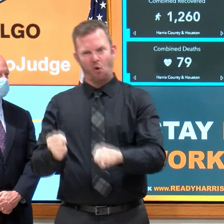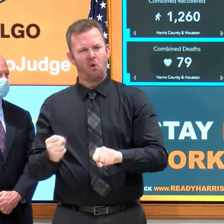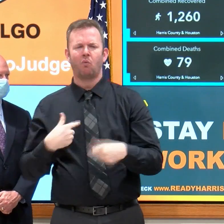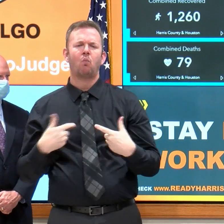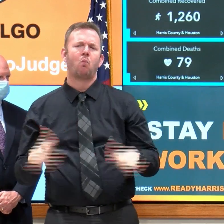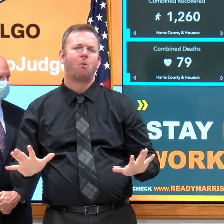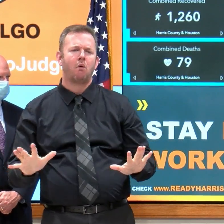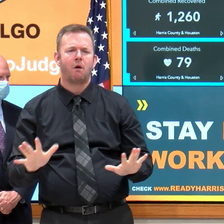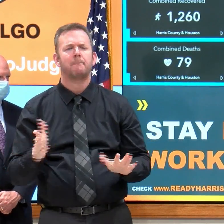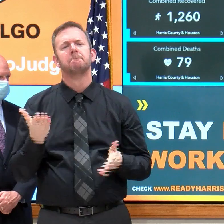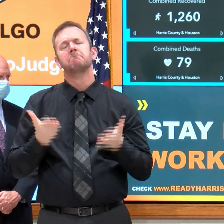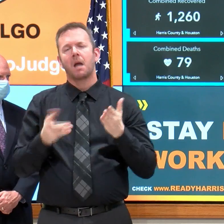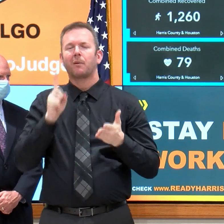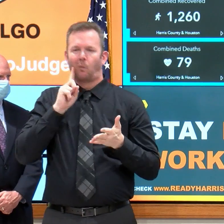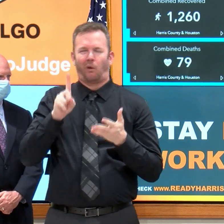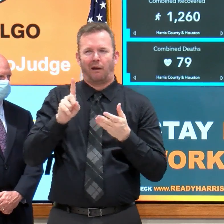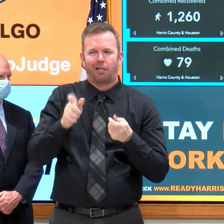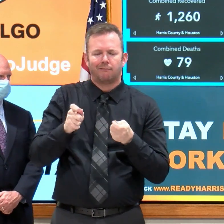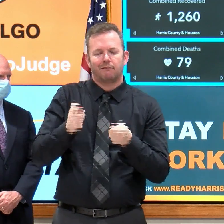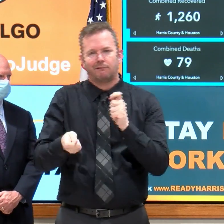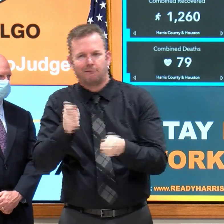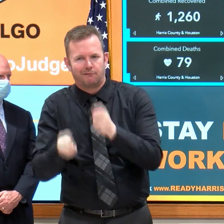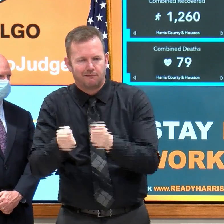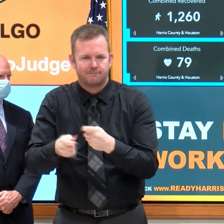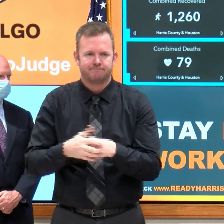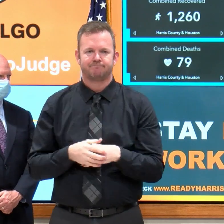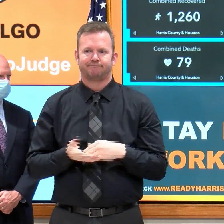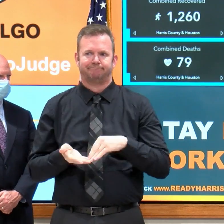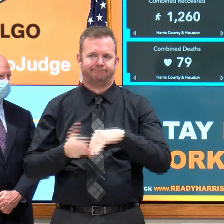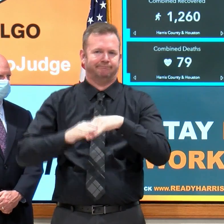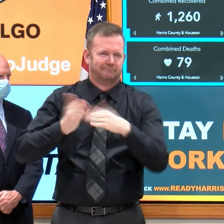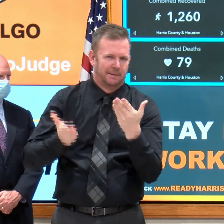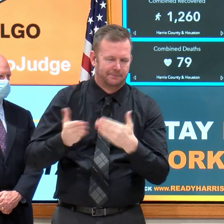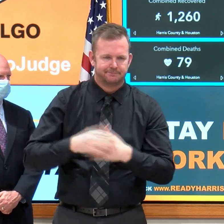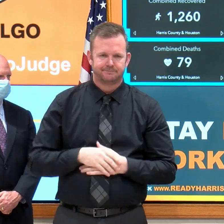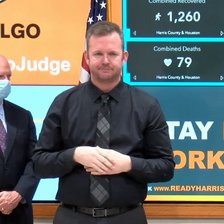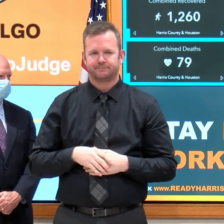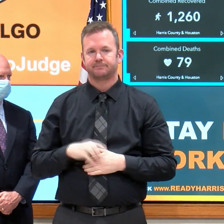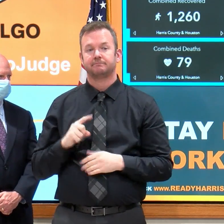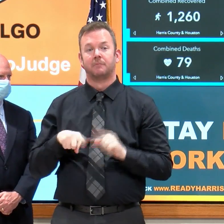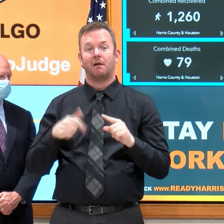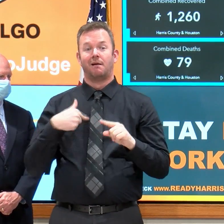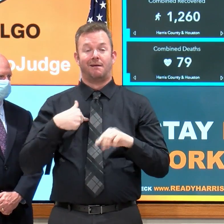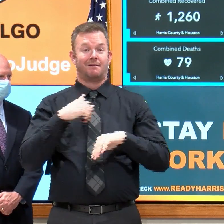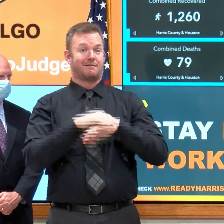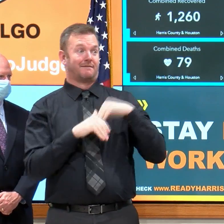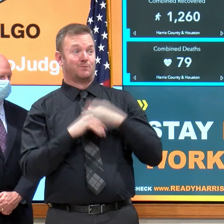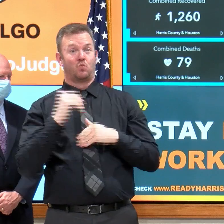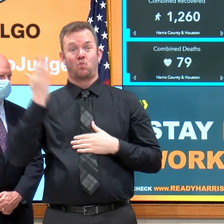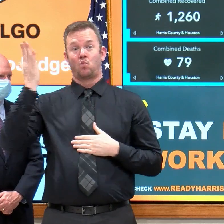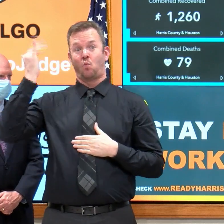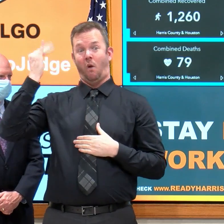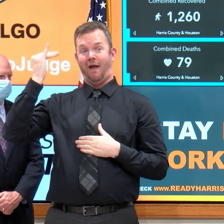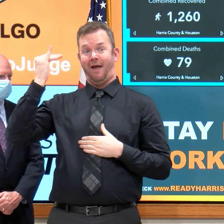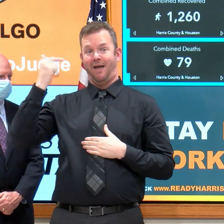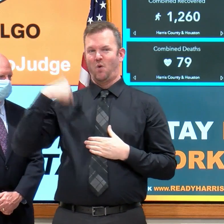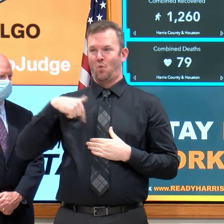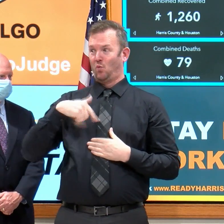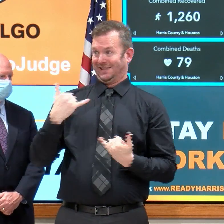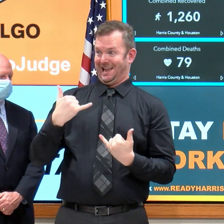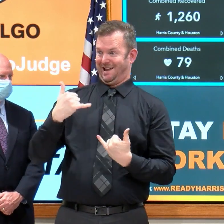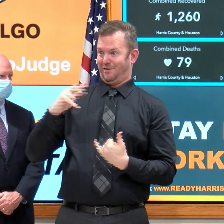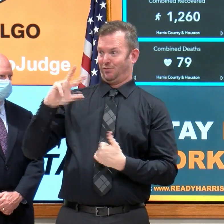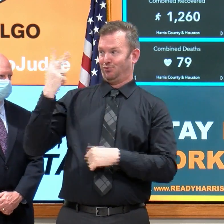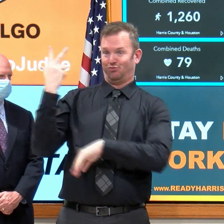though, is that for the third straight day in a row, we're not adding to the death count. So that number remains